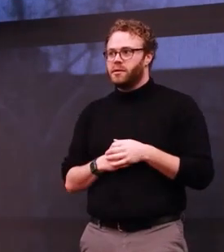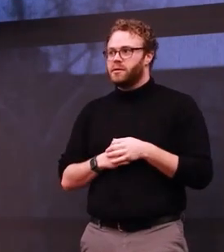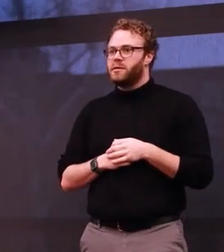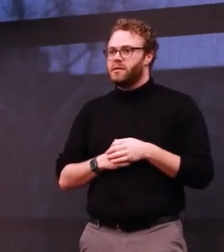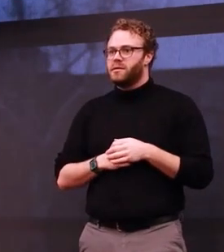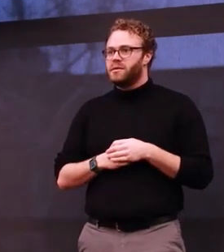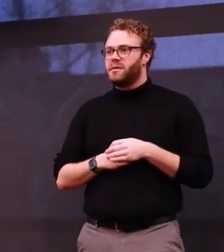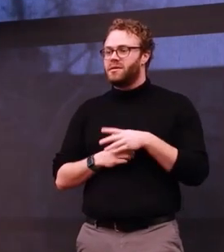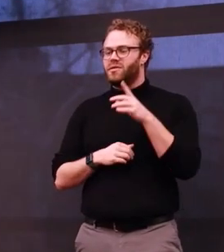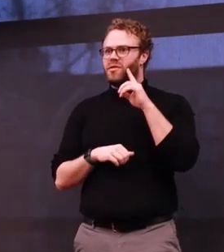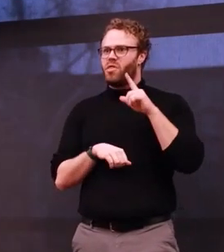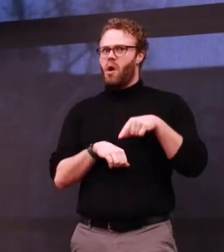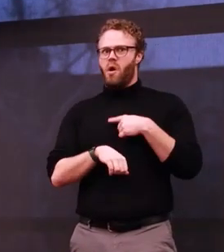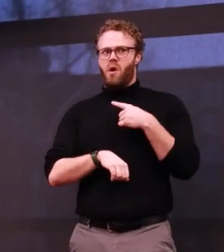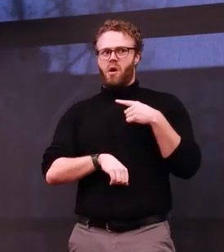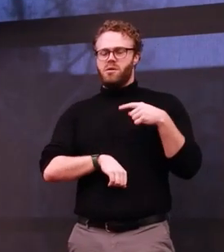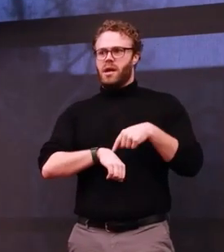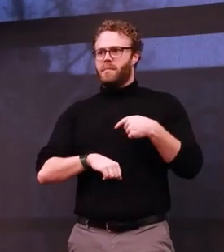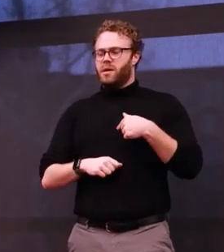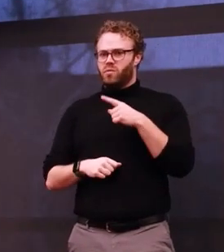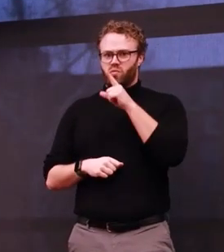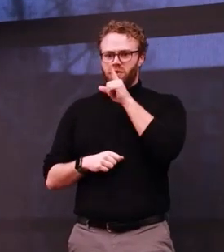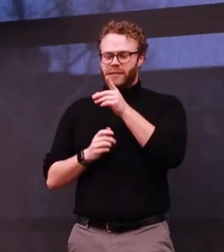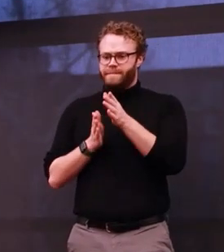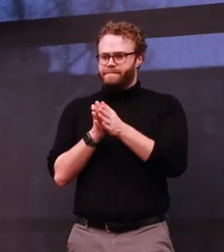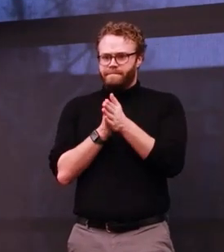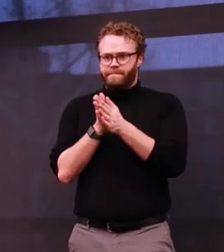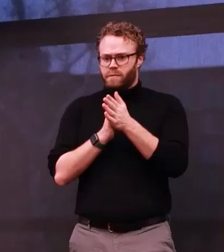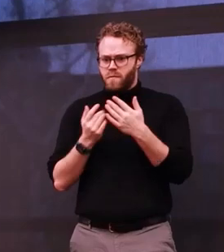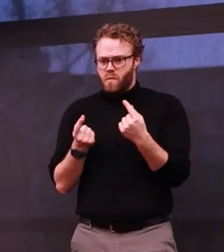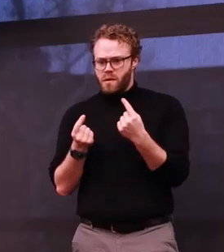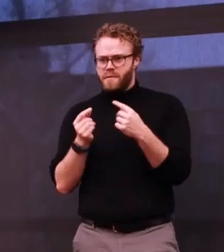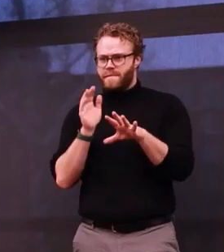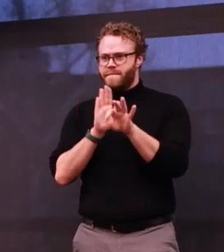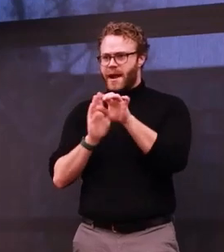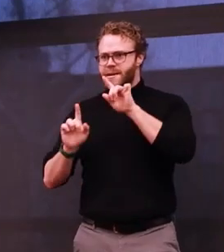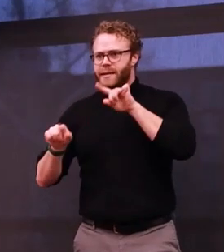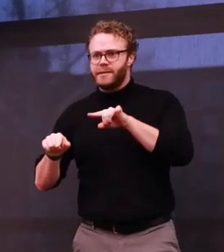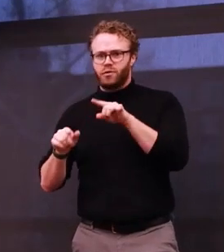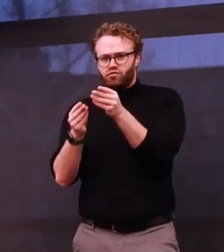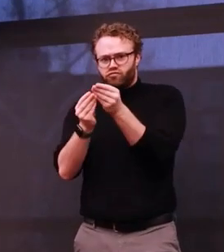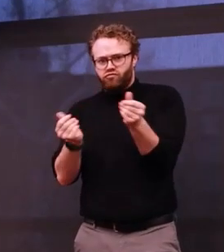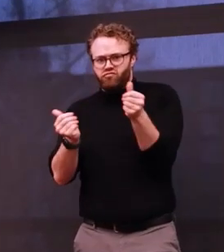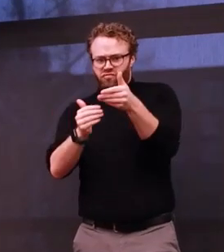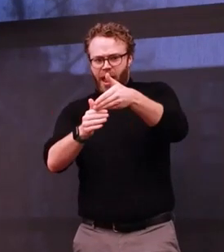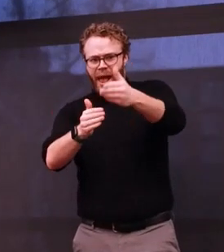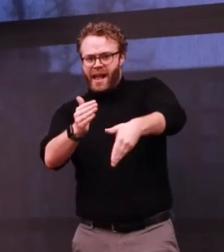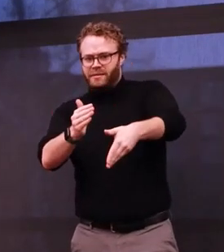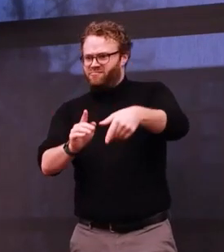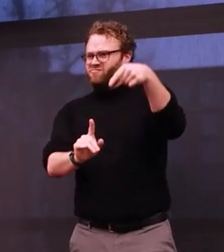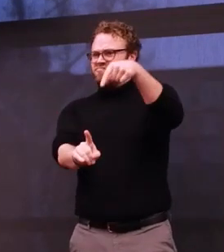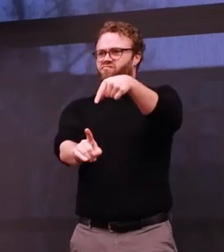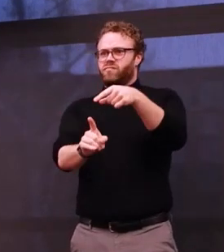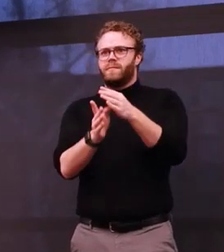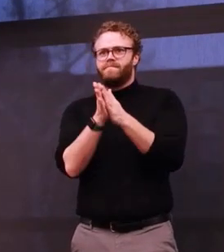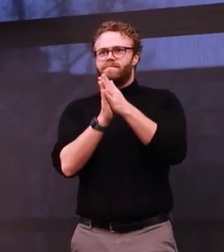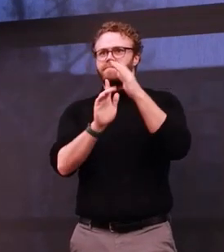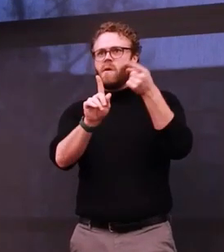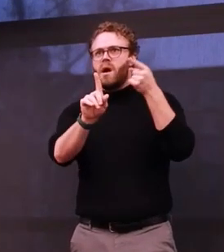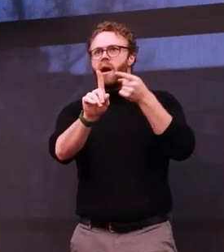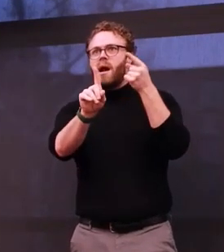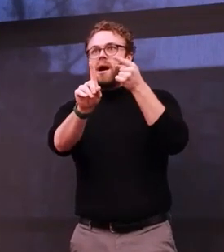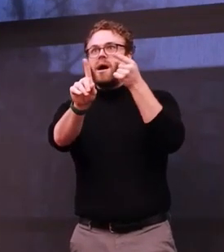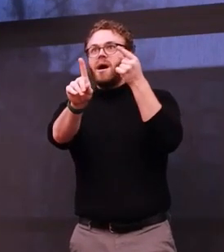by the idea of finding an answer, a cure, an end of all of this. Well,